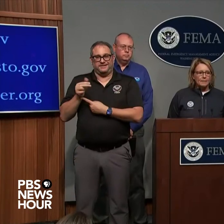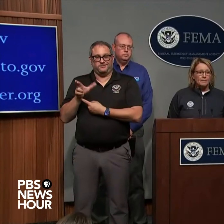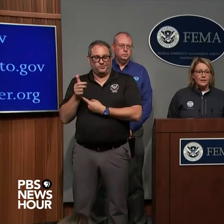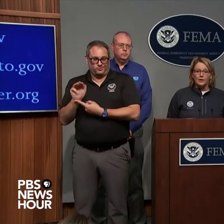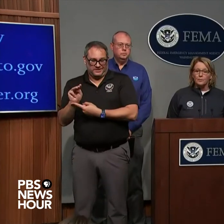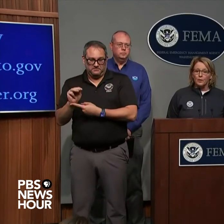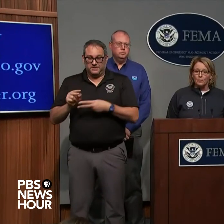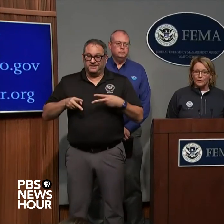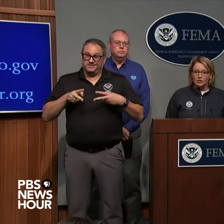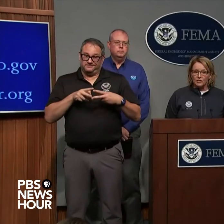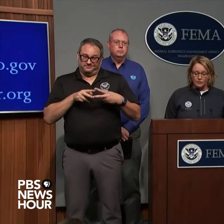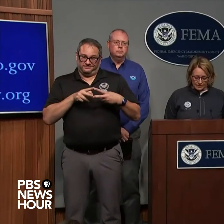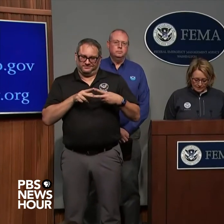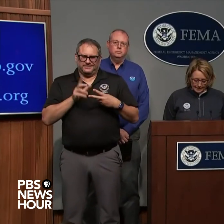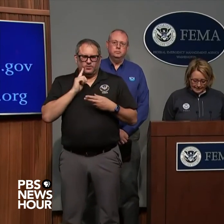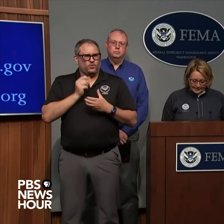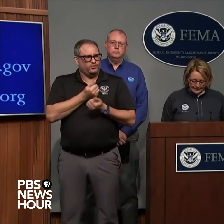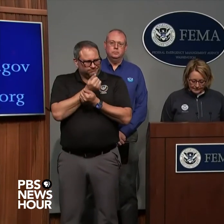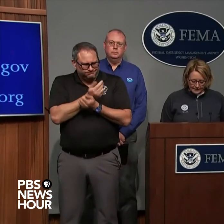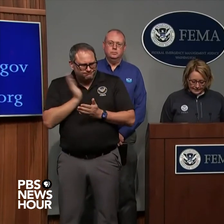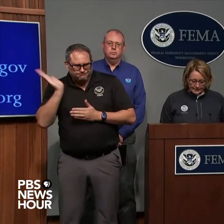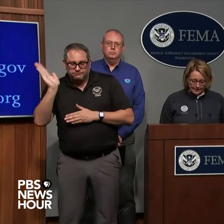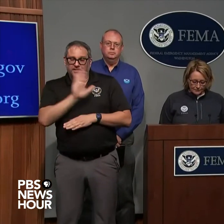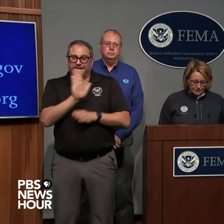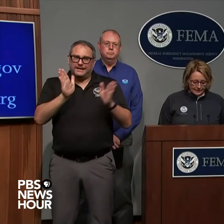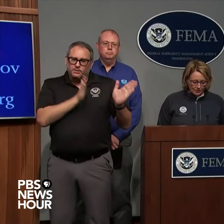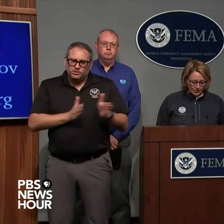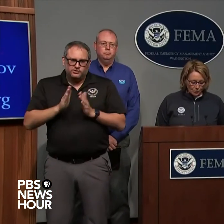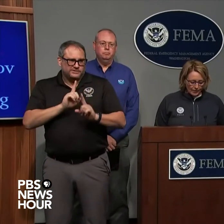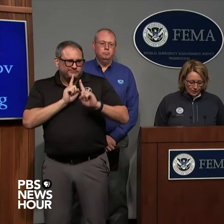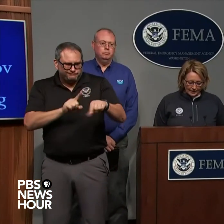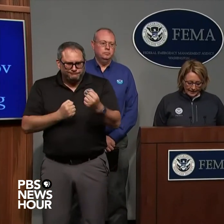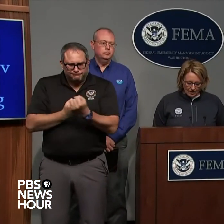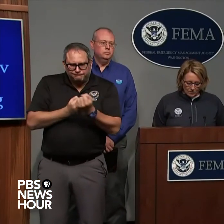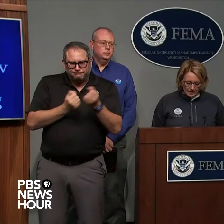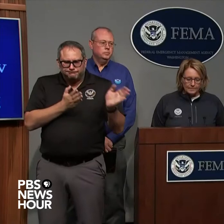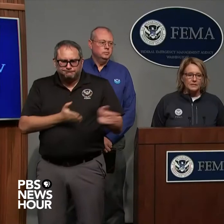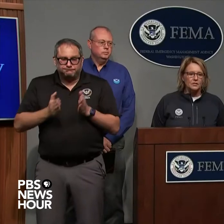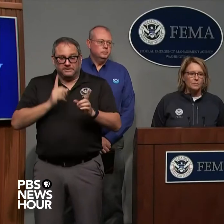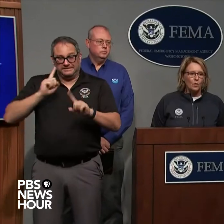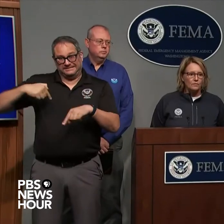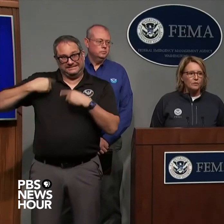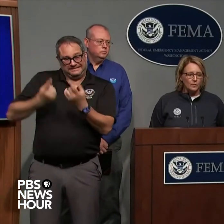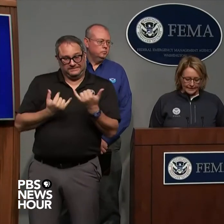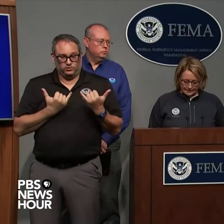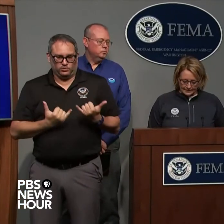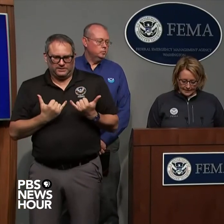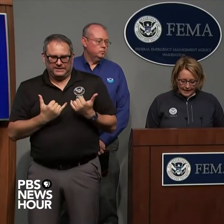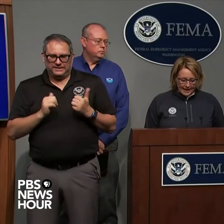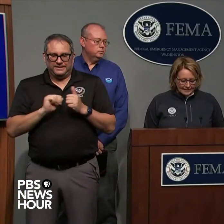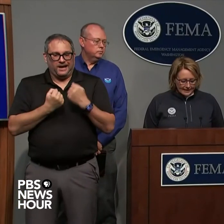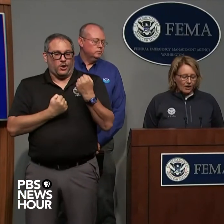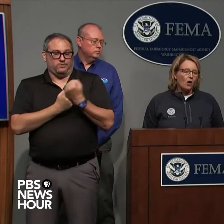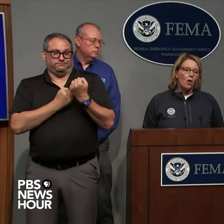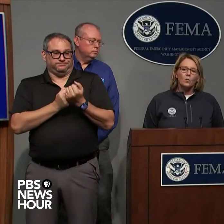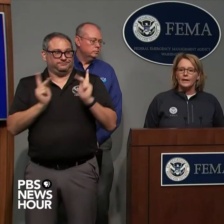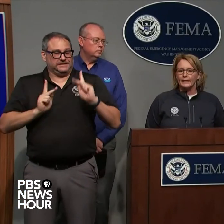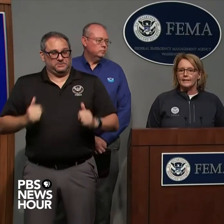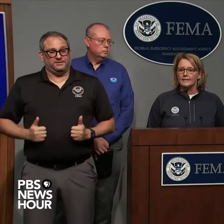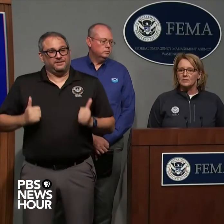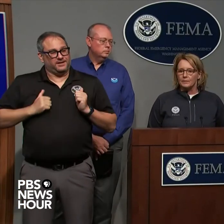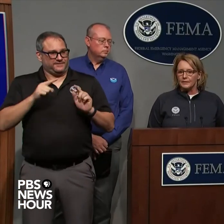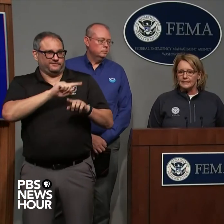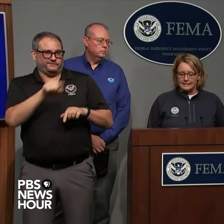sharing some of their preparation and response activities and efforts that are underway right now to support Floridians as they are